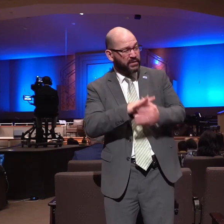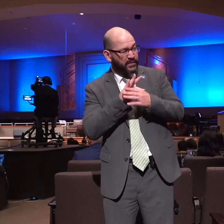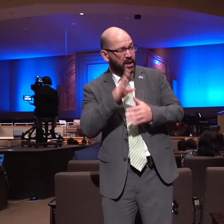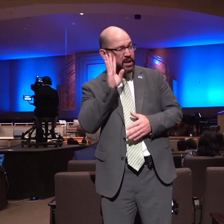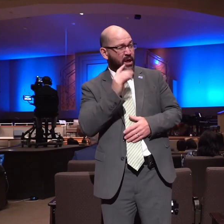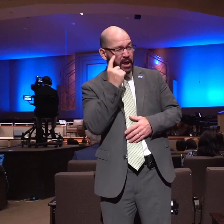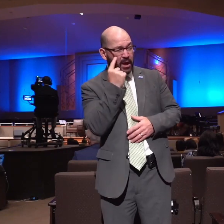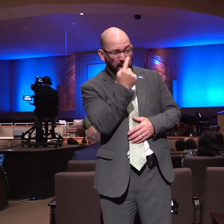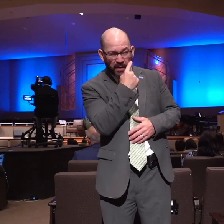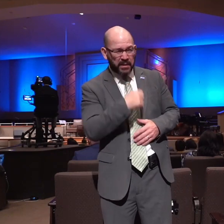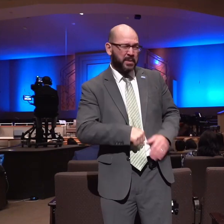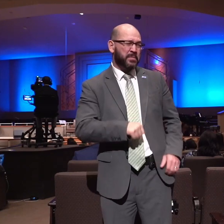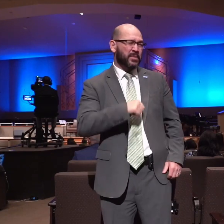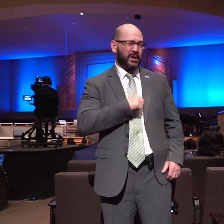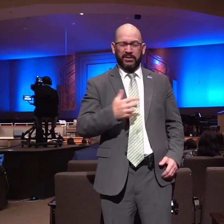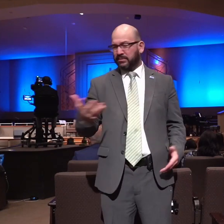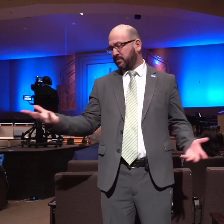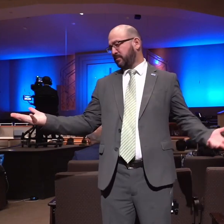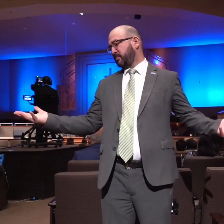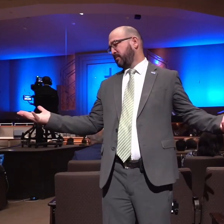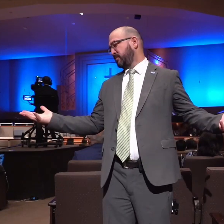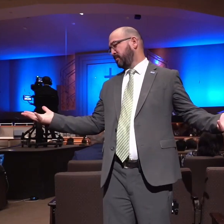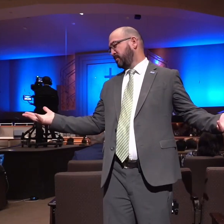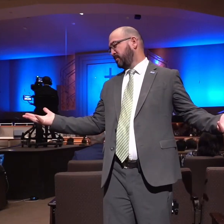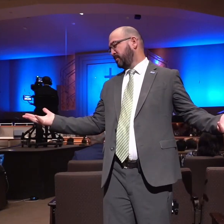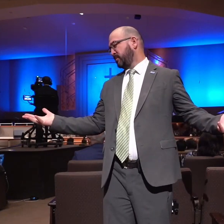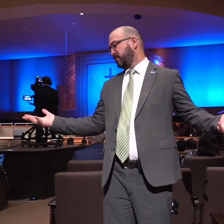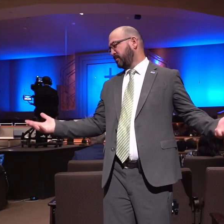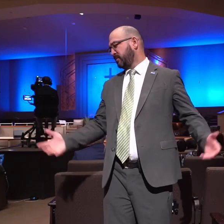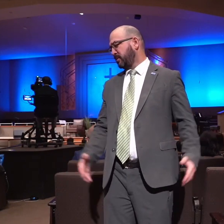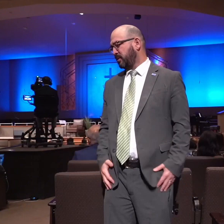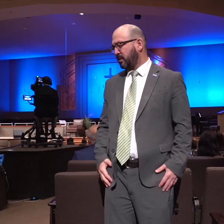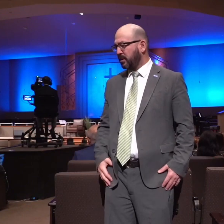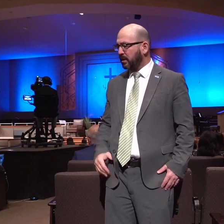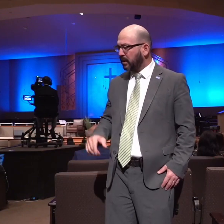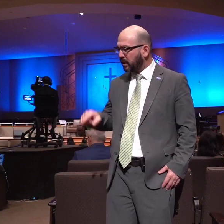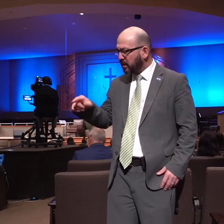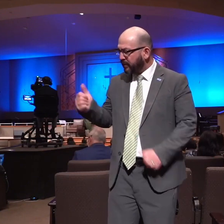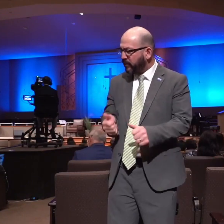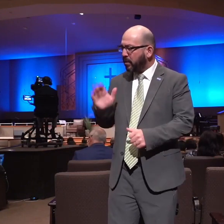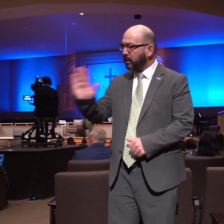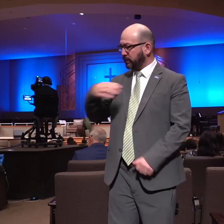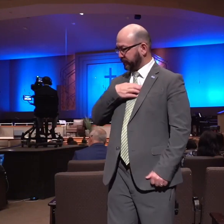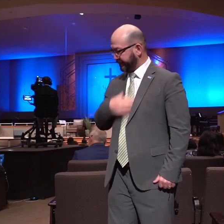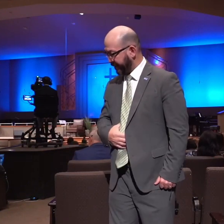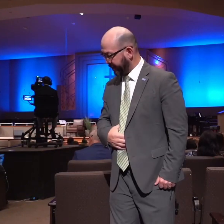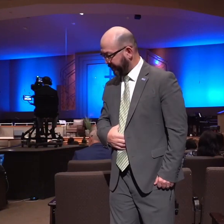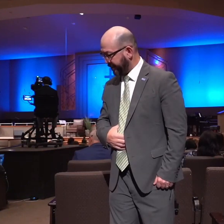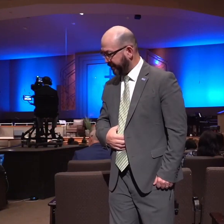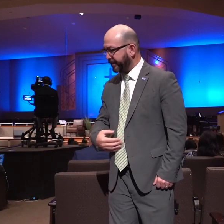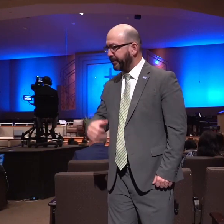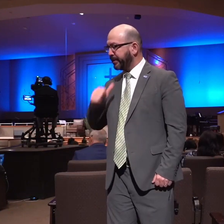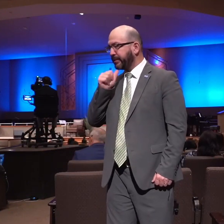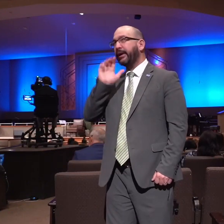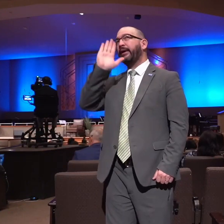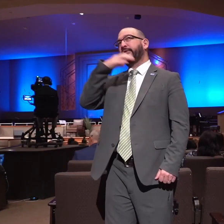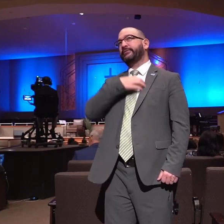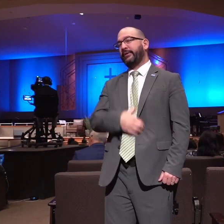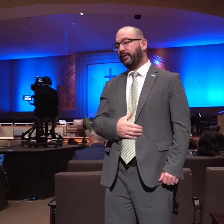pride of life driven by human desires human anger human